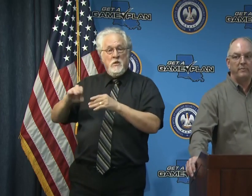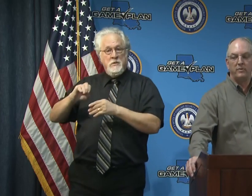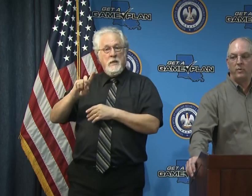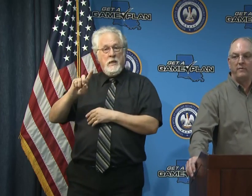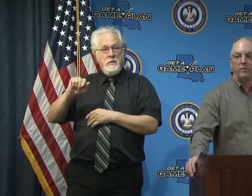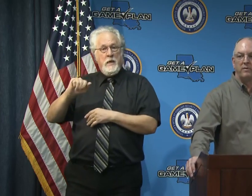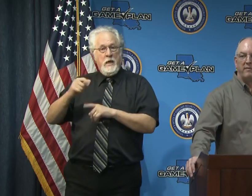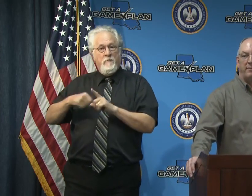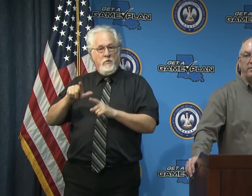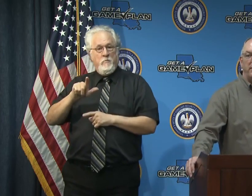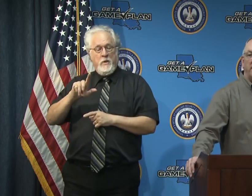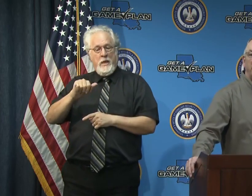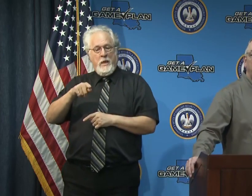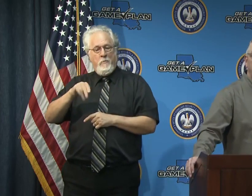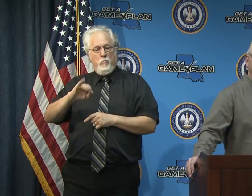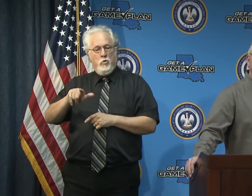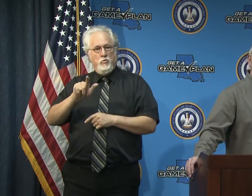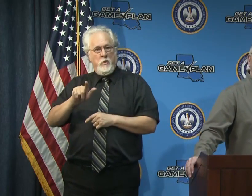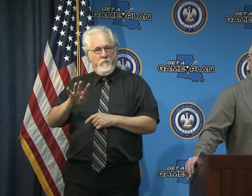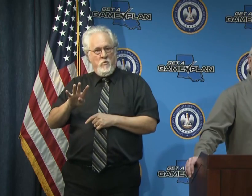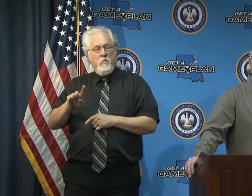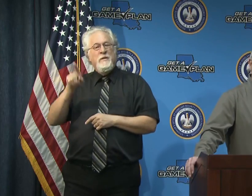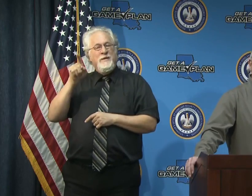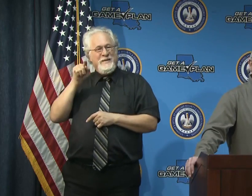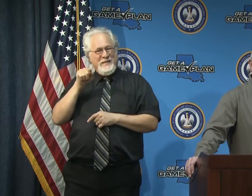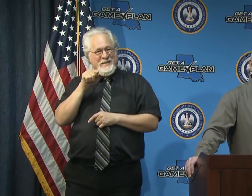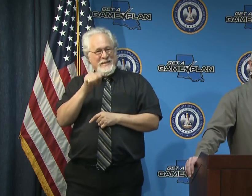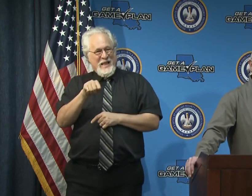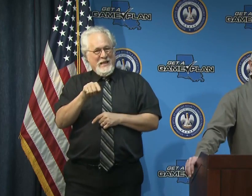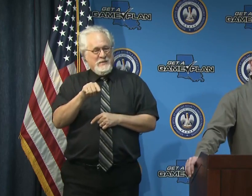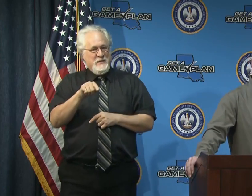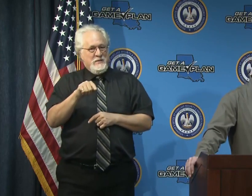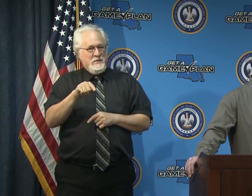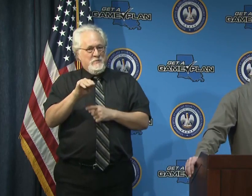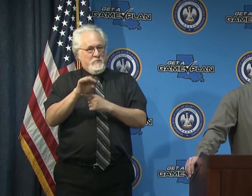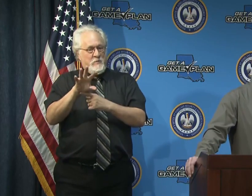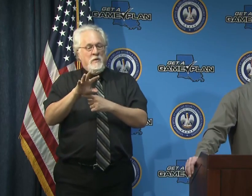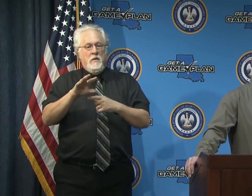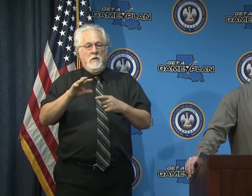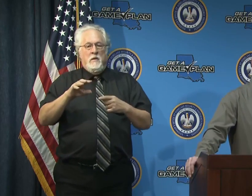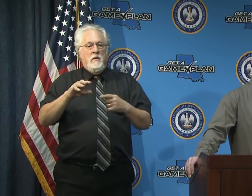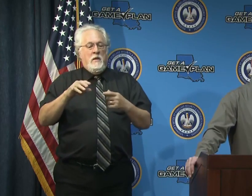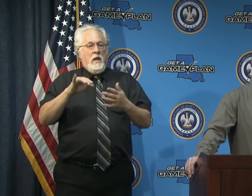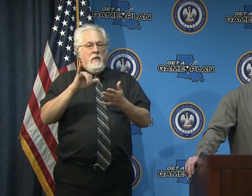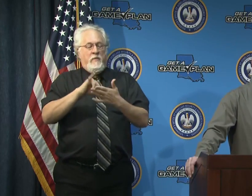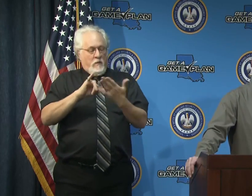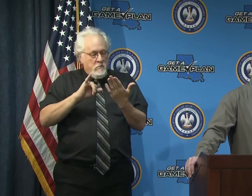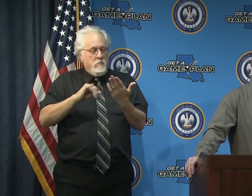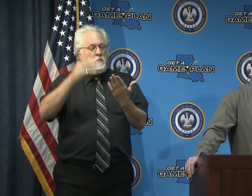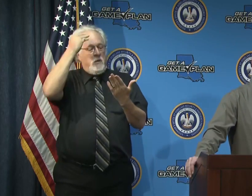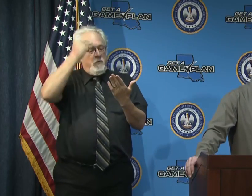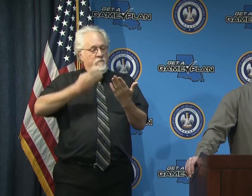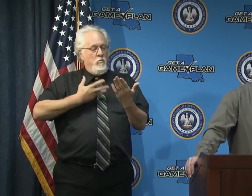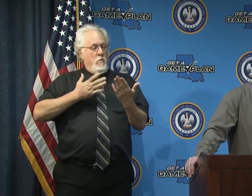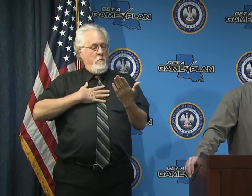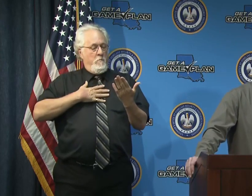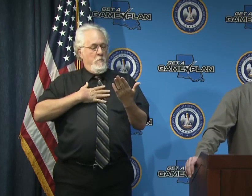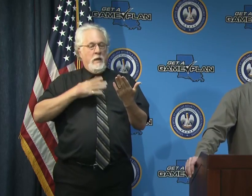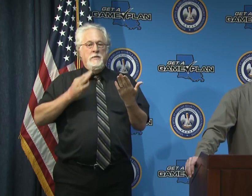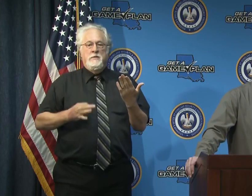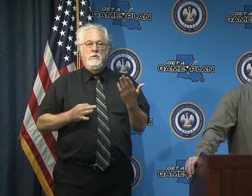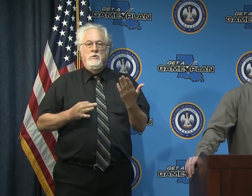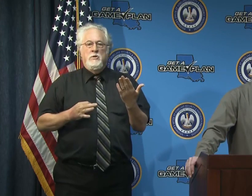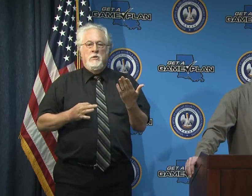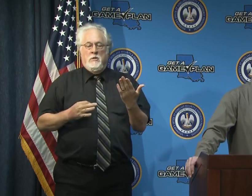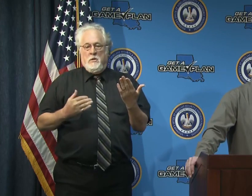the data from the 24th of april that's the actual slide um among many others that informed my decision on